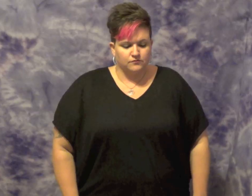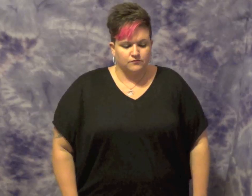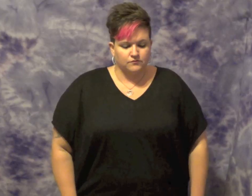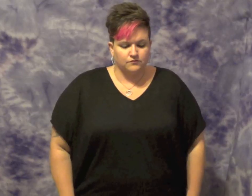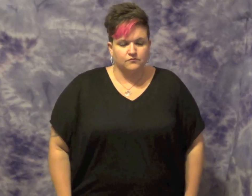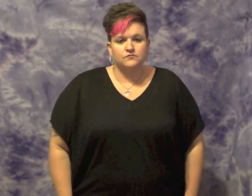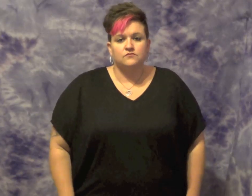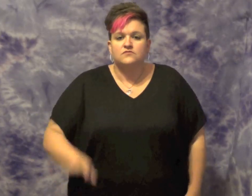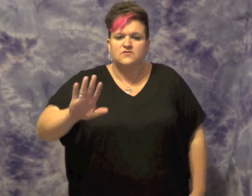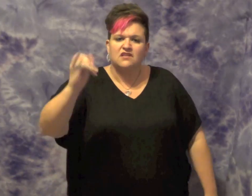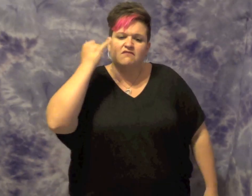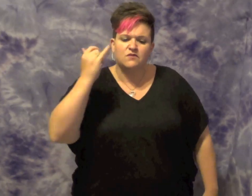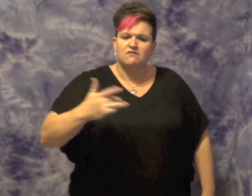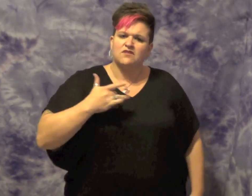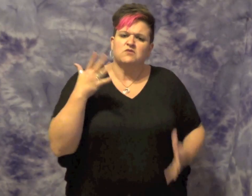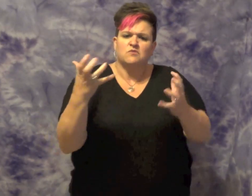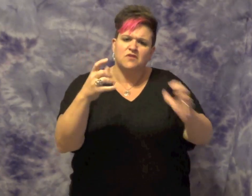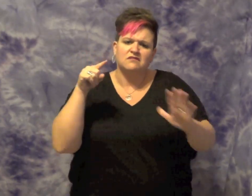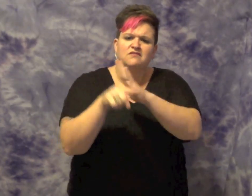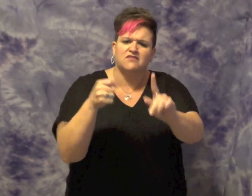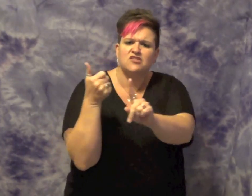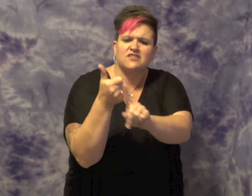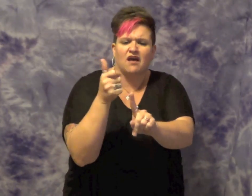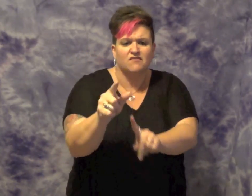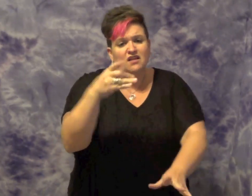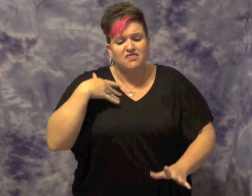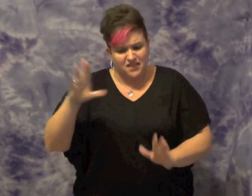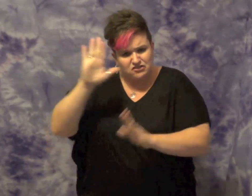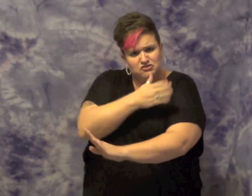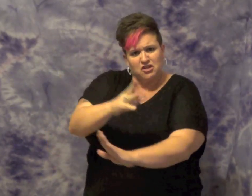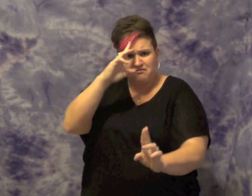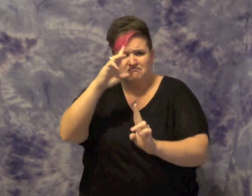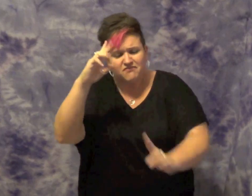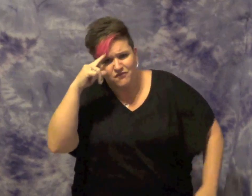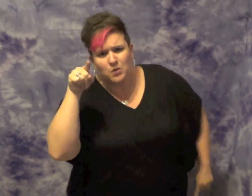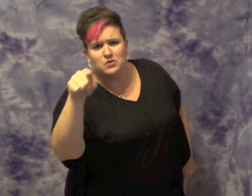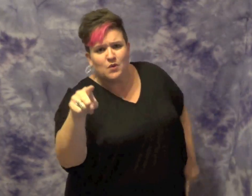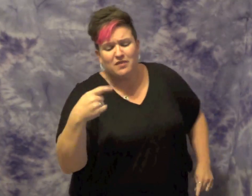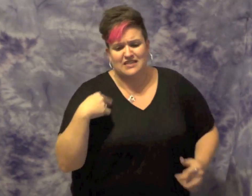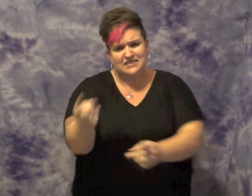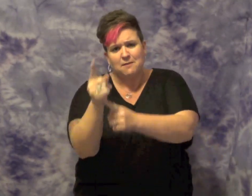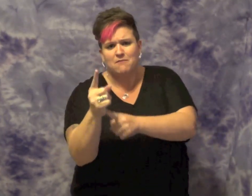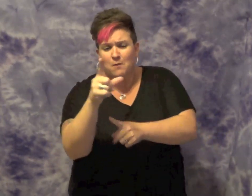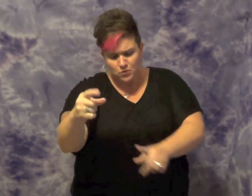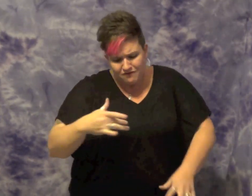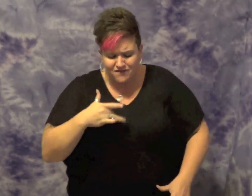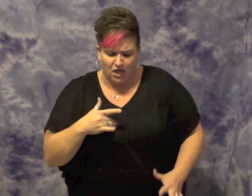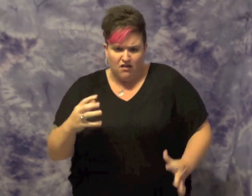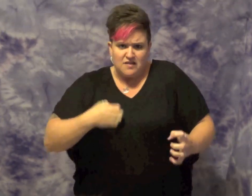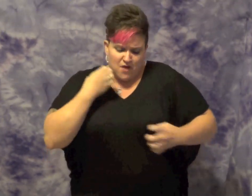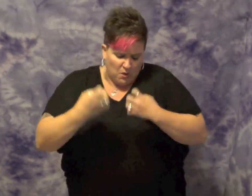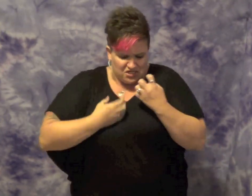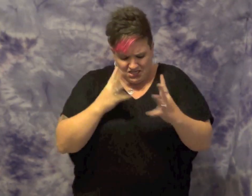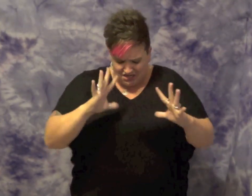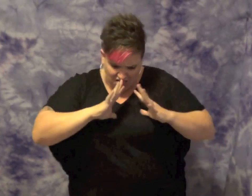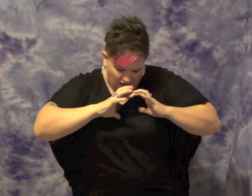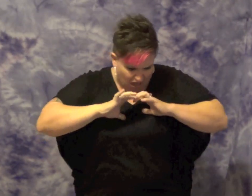If you're contemplating suicide, this is for you, see, this is for the moment. You're alone with emotion, so fucking bold. Leaves you